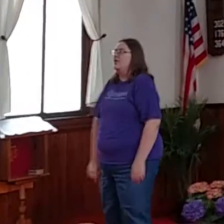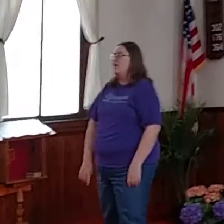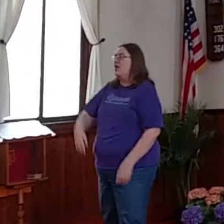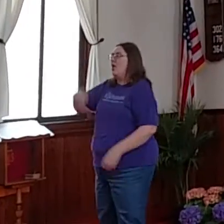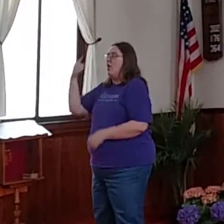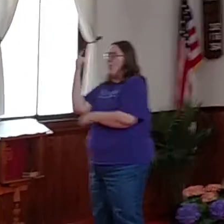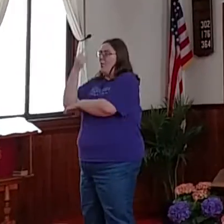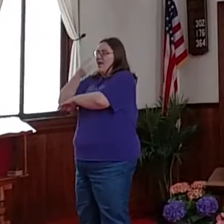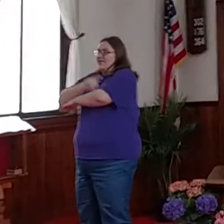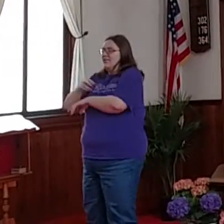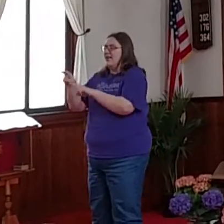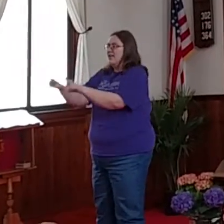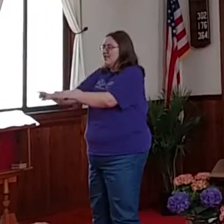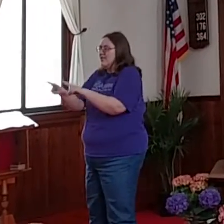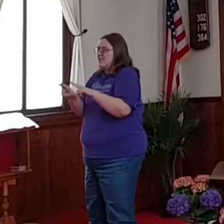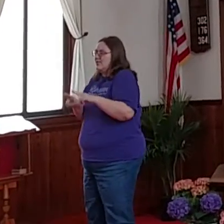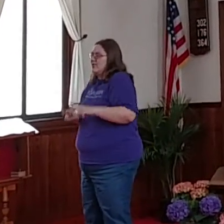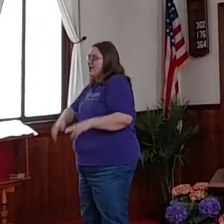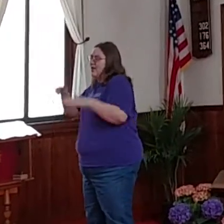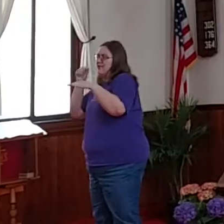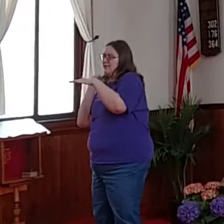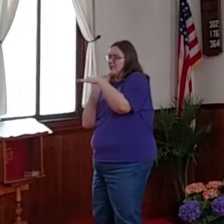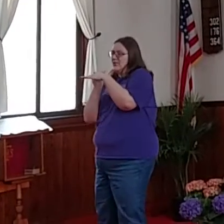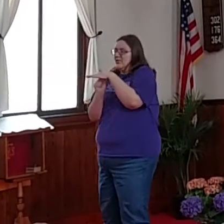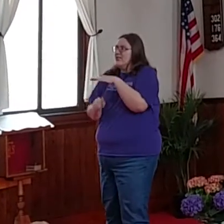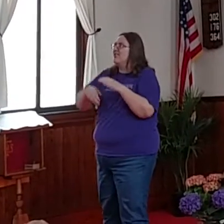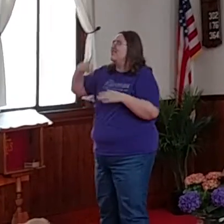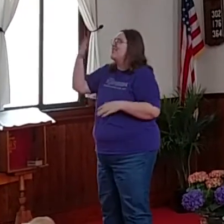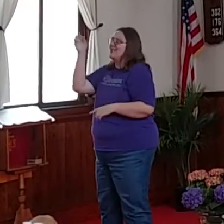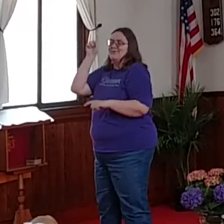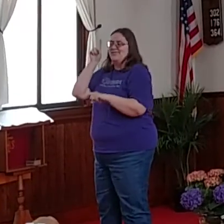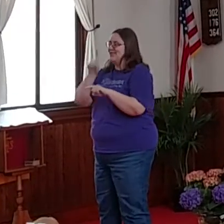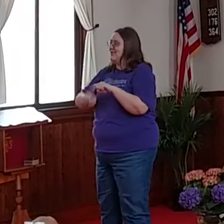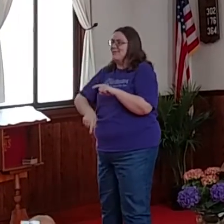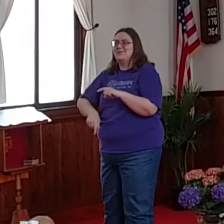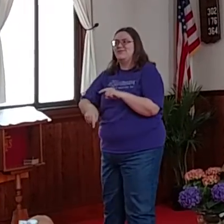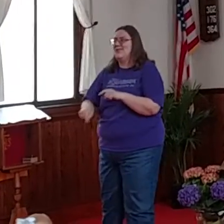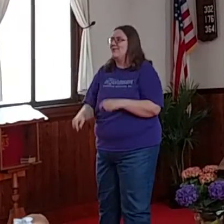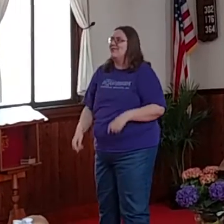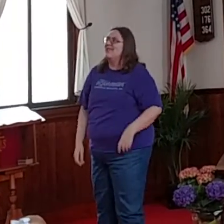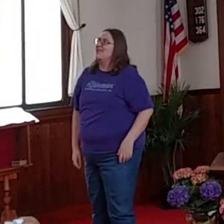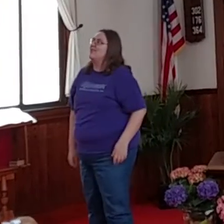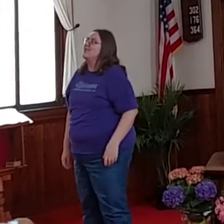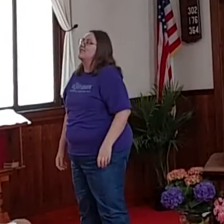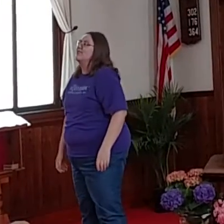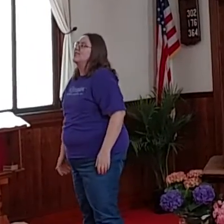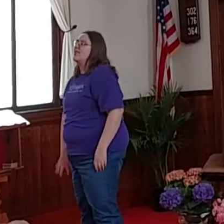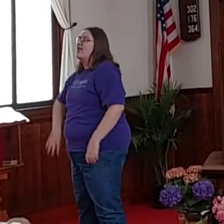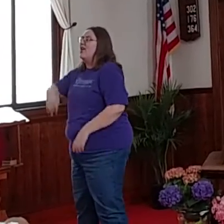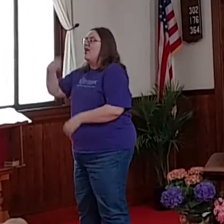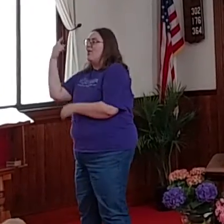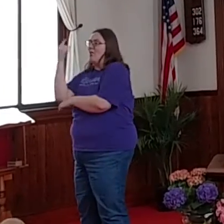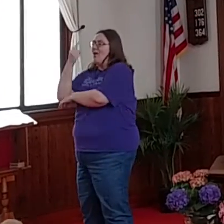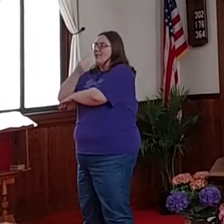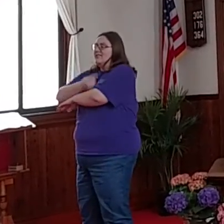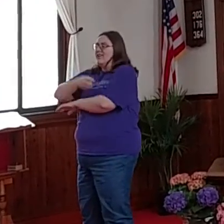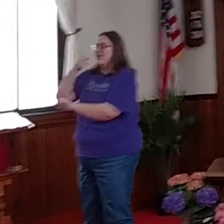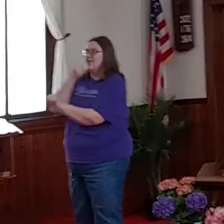One day the grave couldn't conceal him no longer, one day